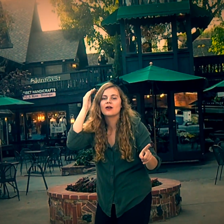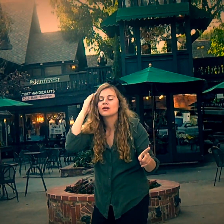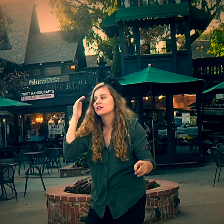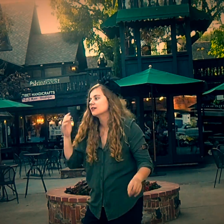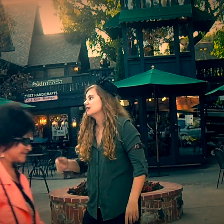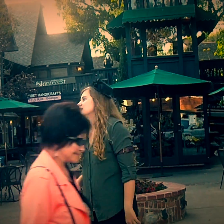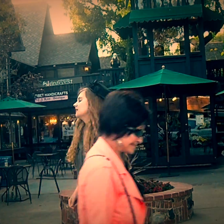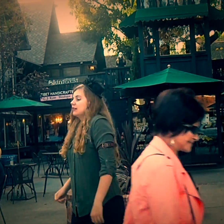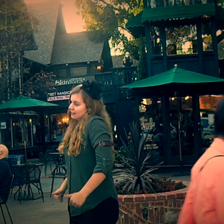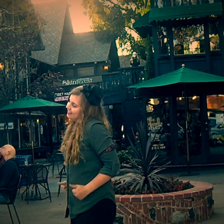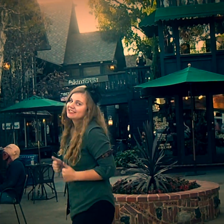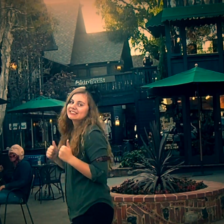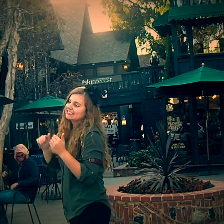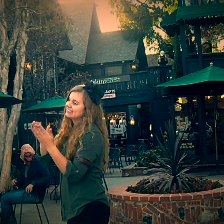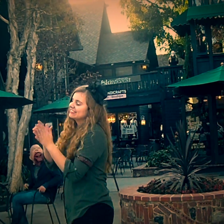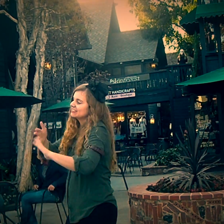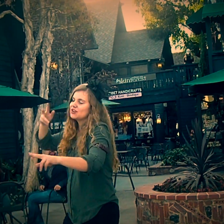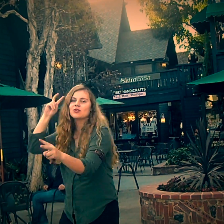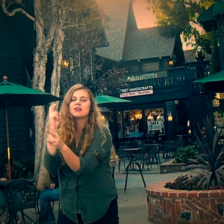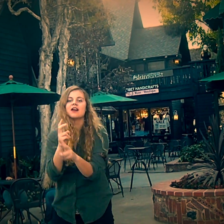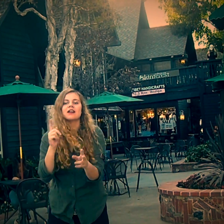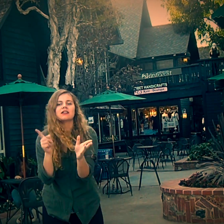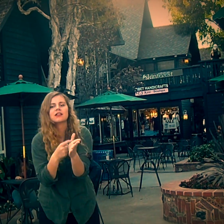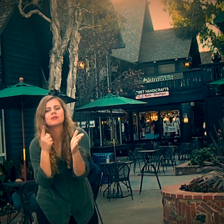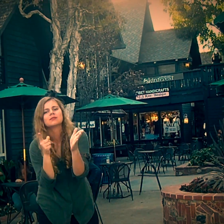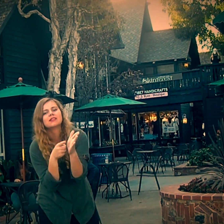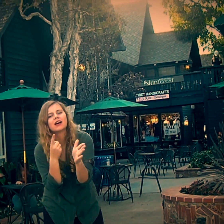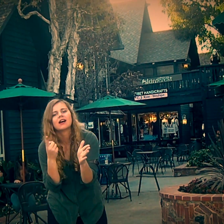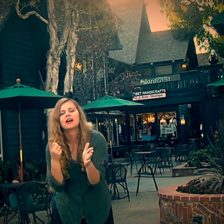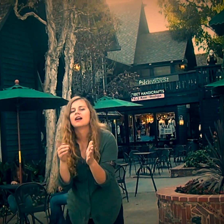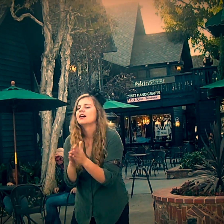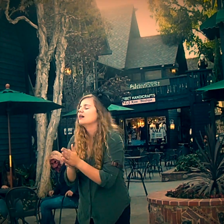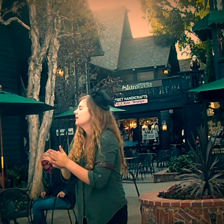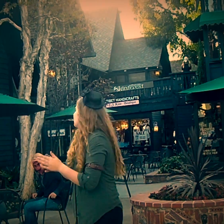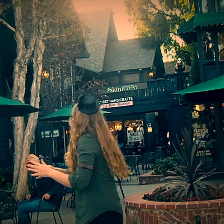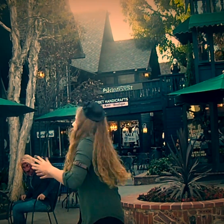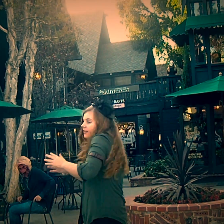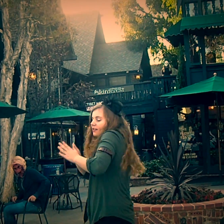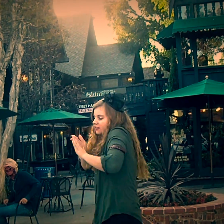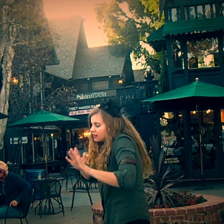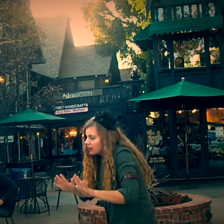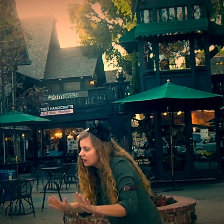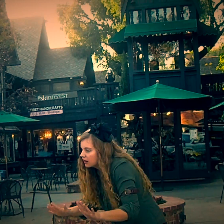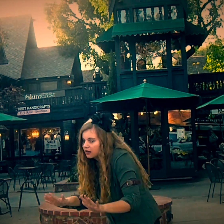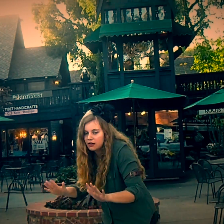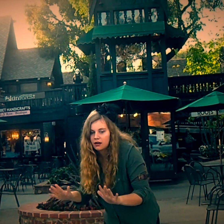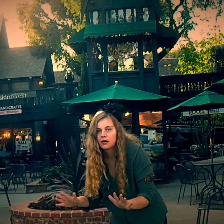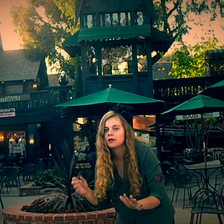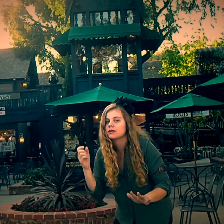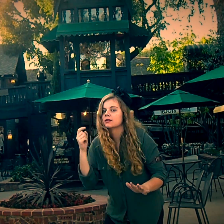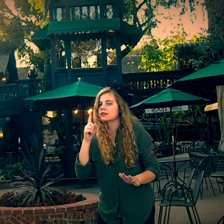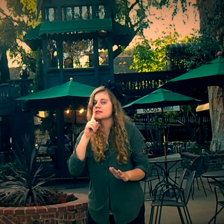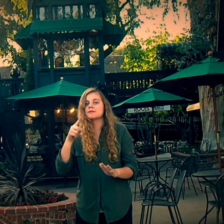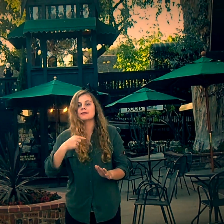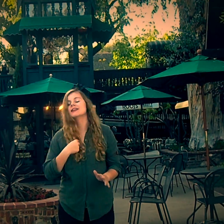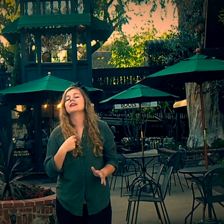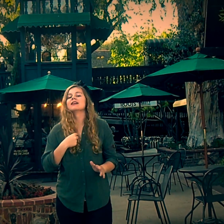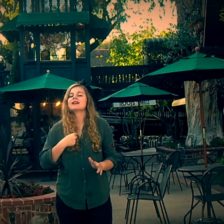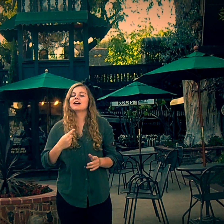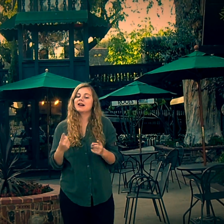that it gets so hard sometimes Be calm, take it from me, I've been